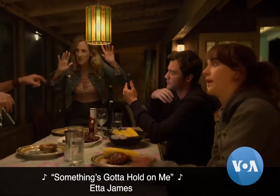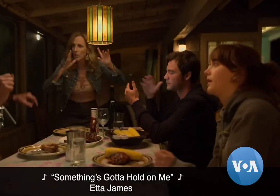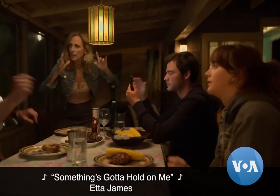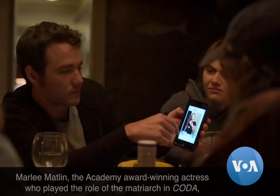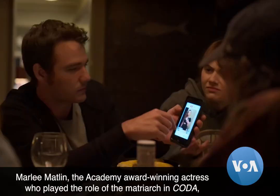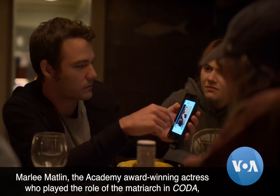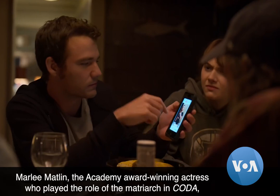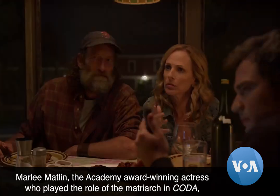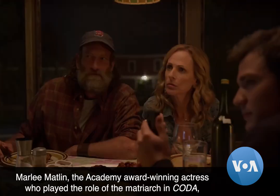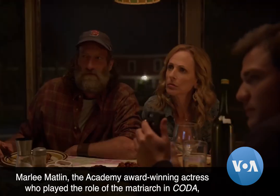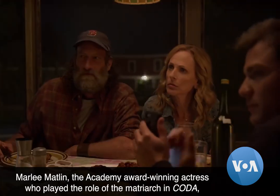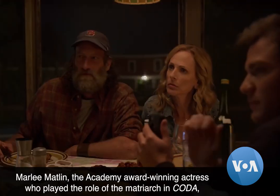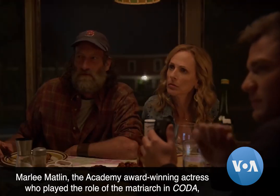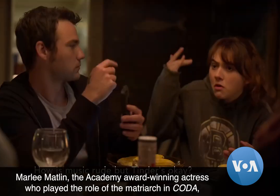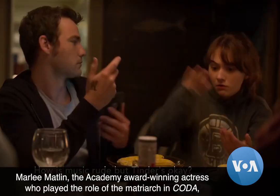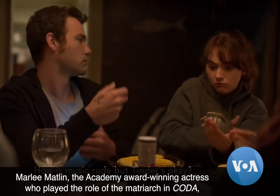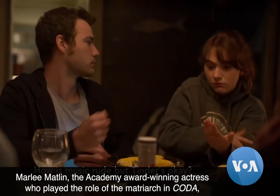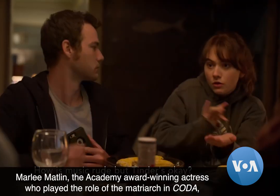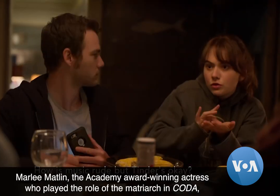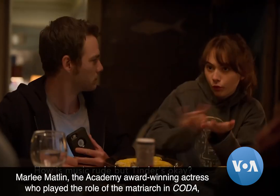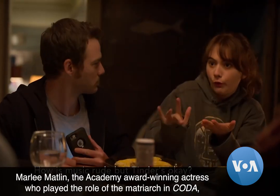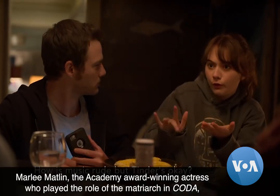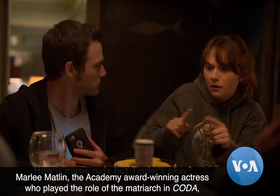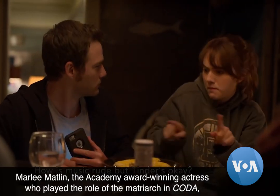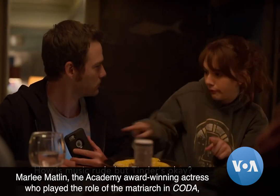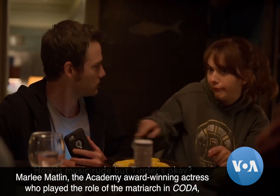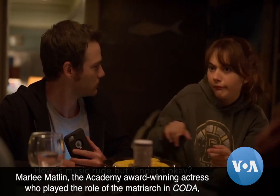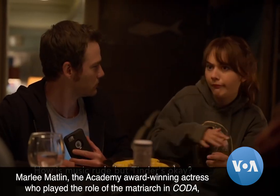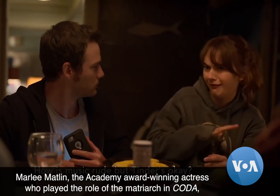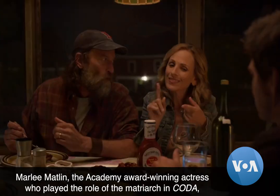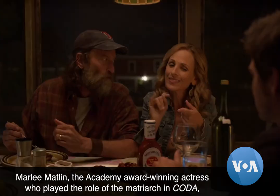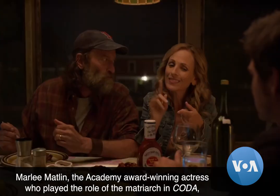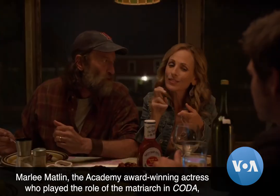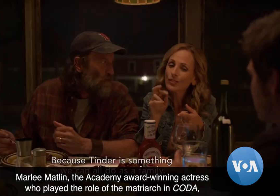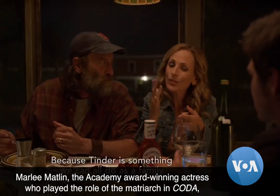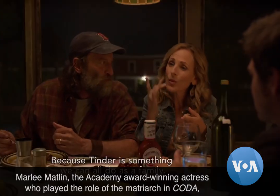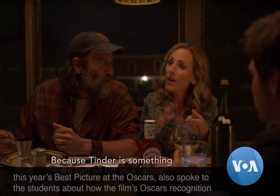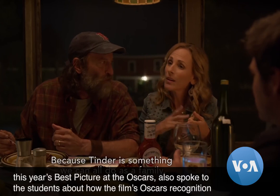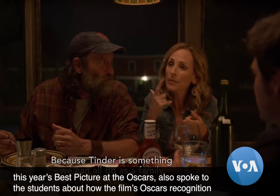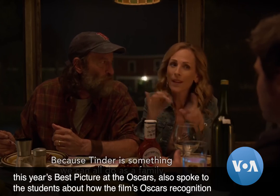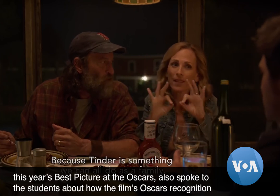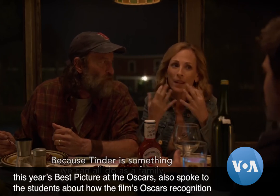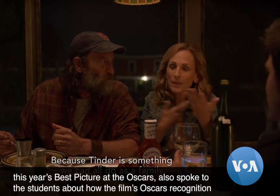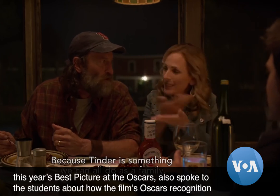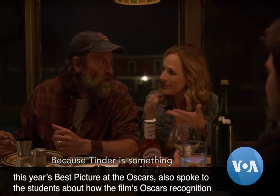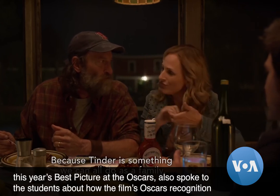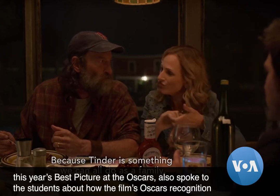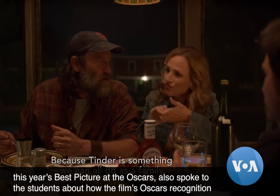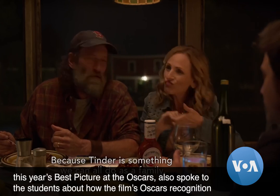Marlee Matlin, the Academy Award-winning actress who played the role of the matriarch in CODA, this year's Best Picture at the Oscars,